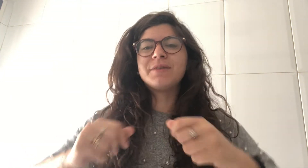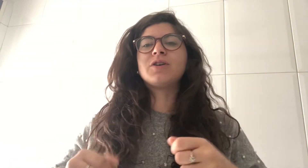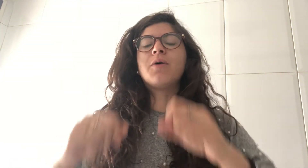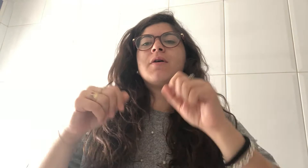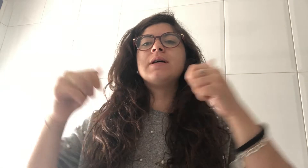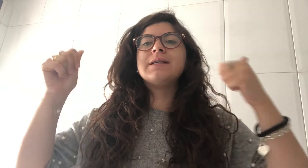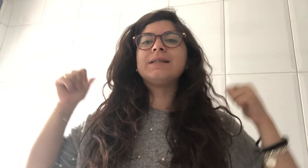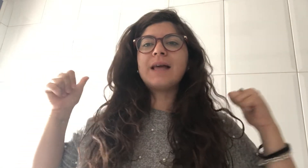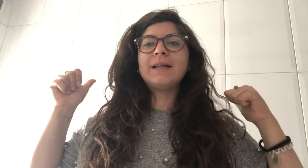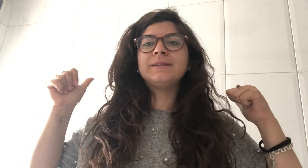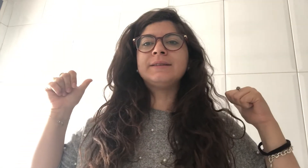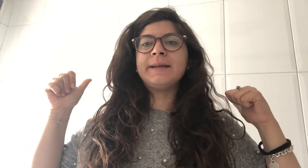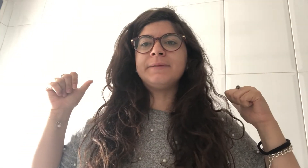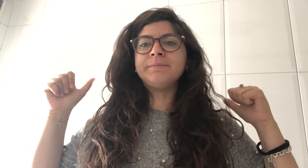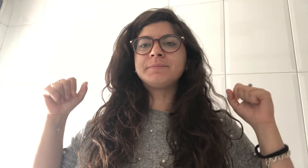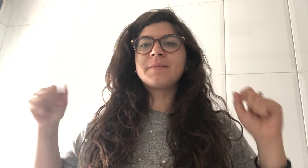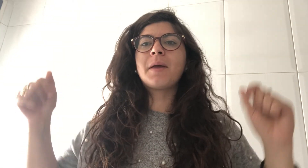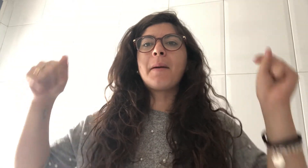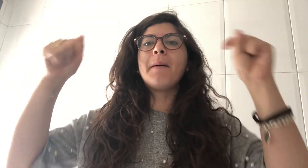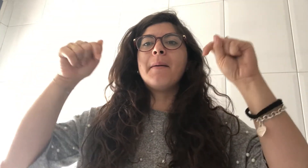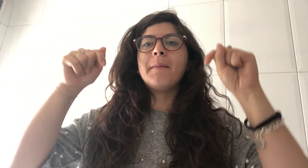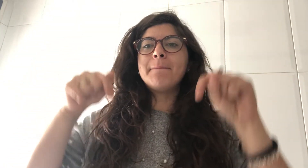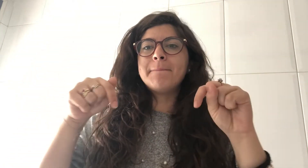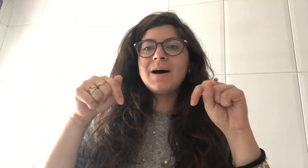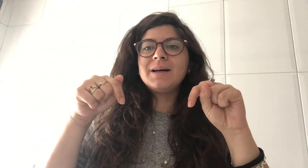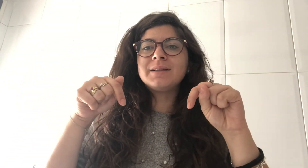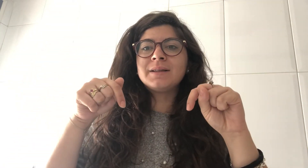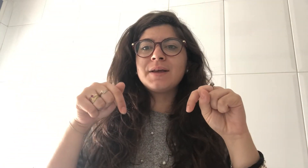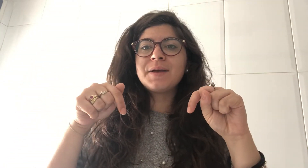so sunday monday